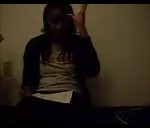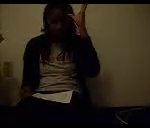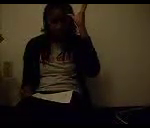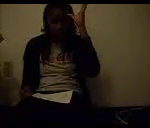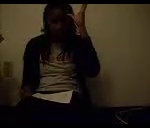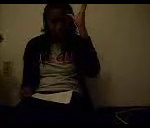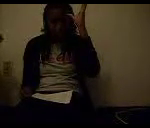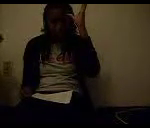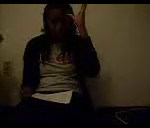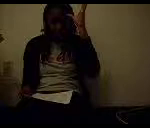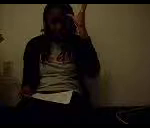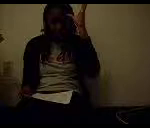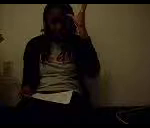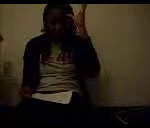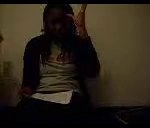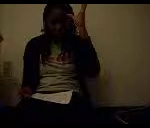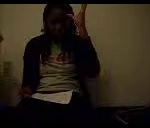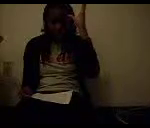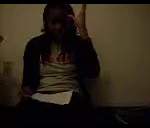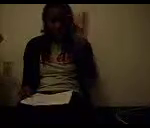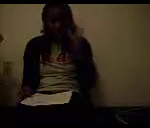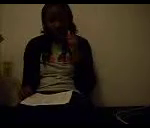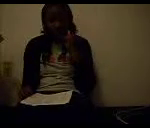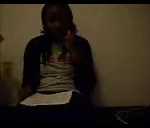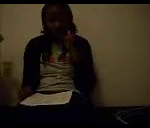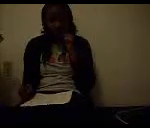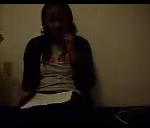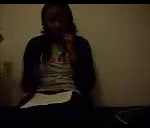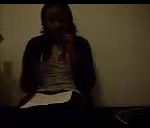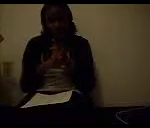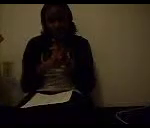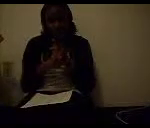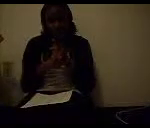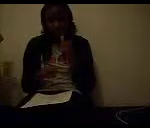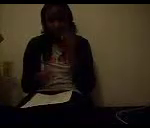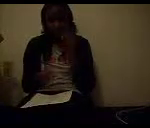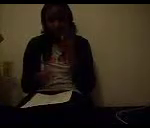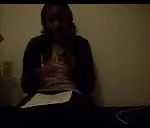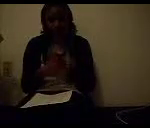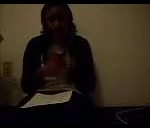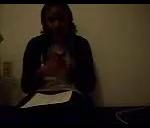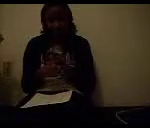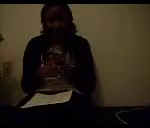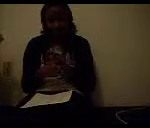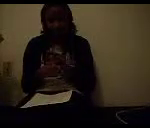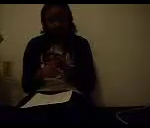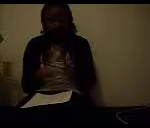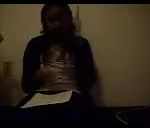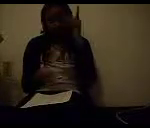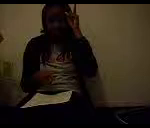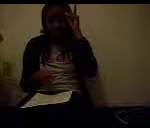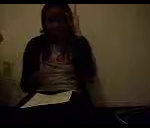Uh. Let's see. Sister. It's girl, and then here. So, sister. Brother.